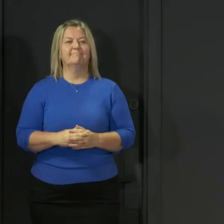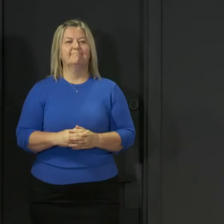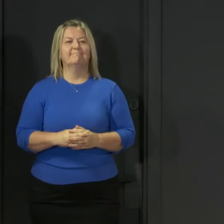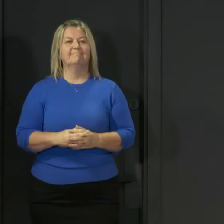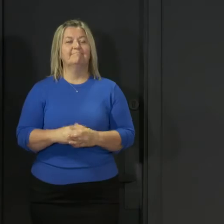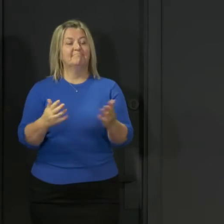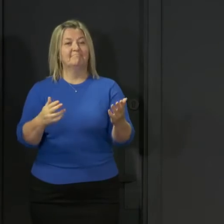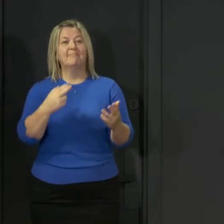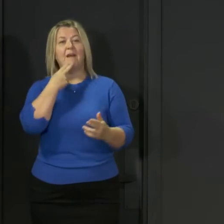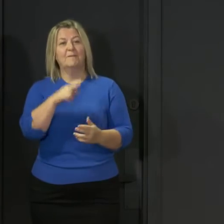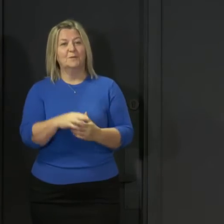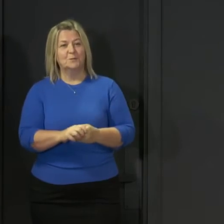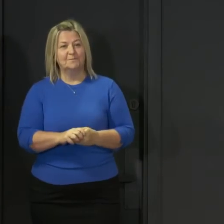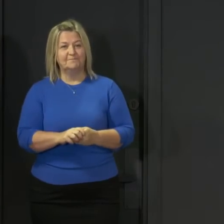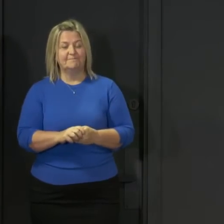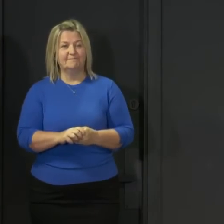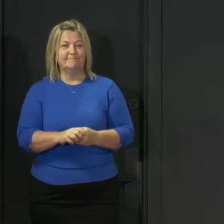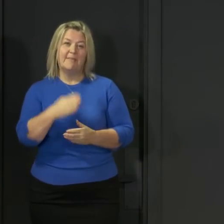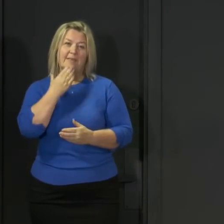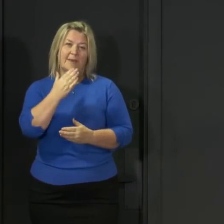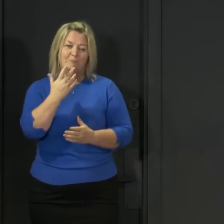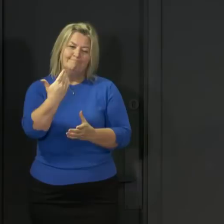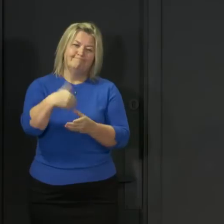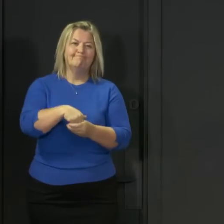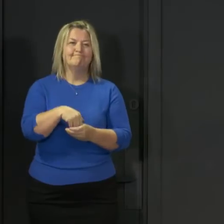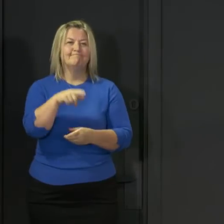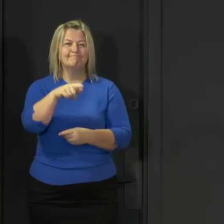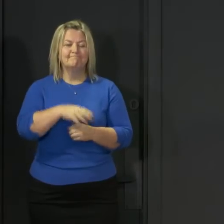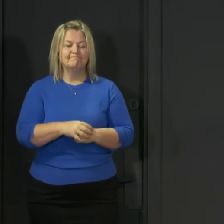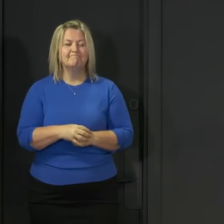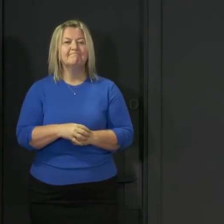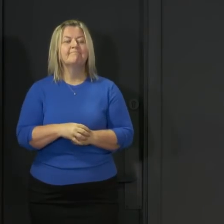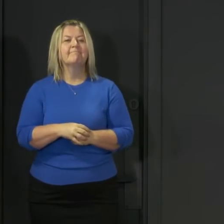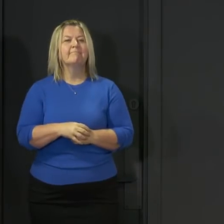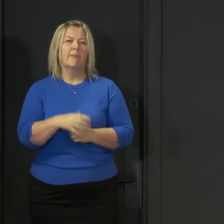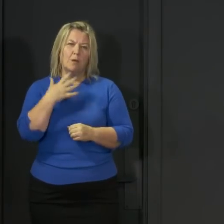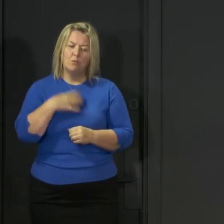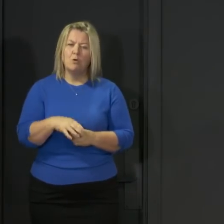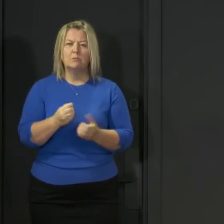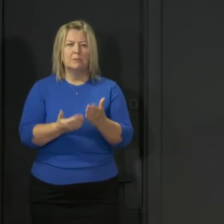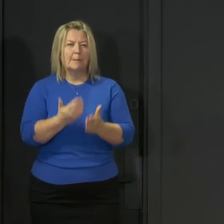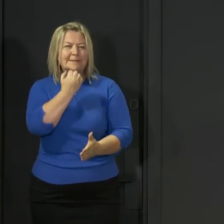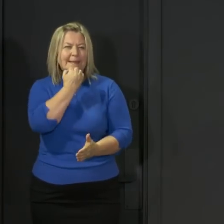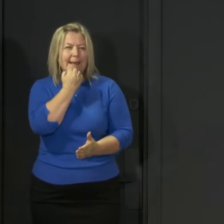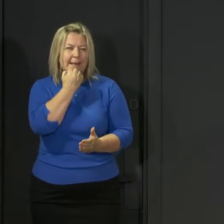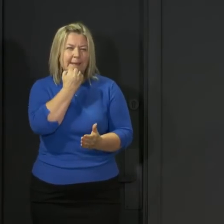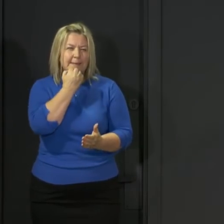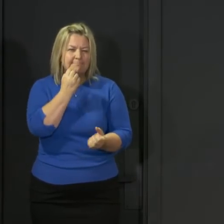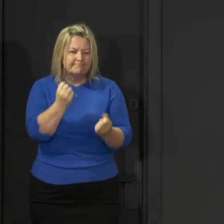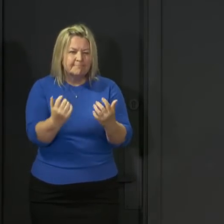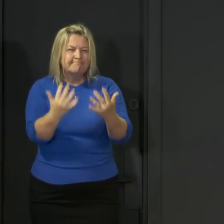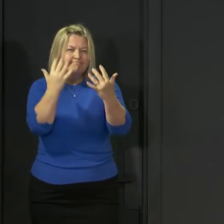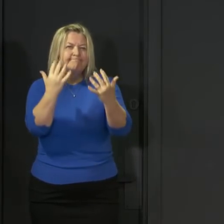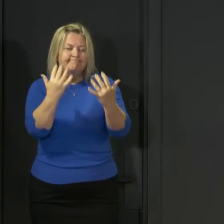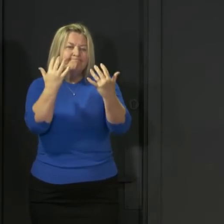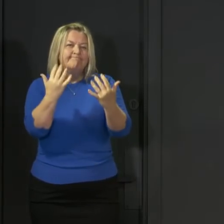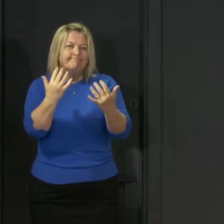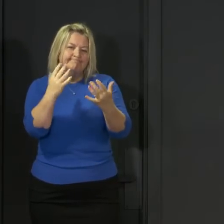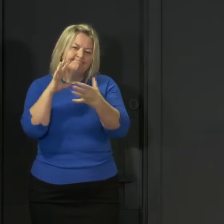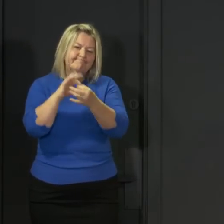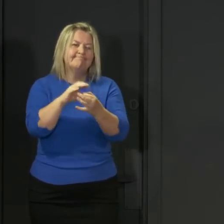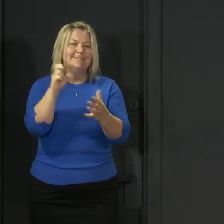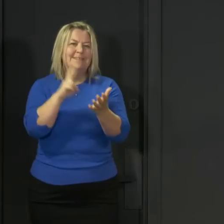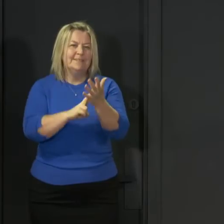Good afternoon, everybody. Thank you for joining us. I want to start, as always, with an update on the key statistics in relation to COVID